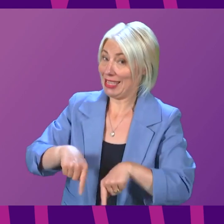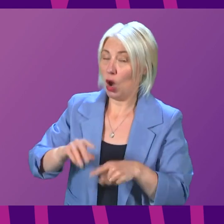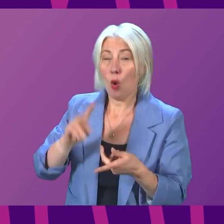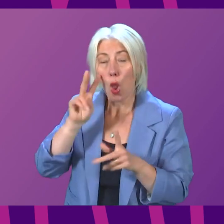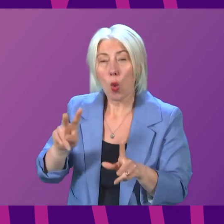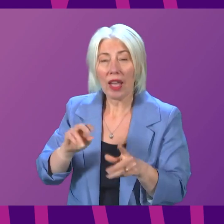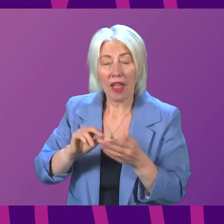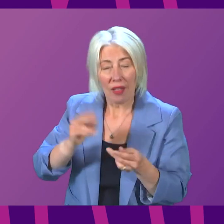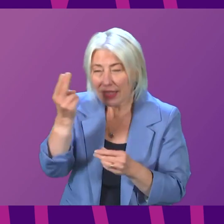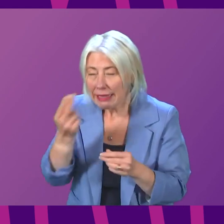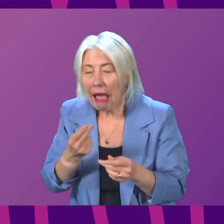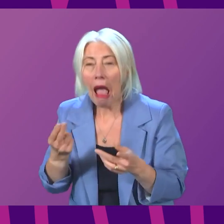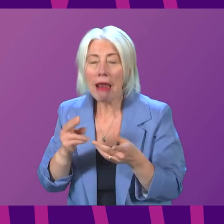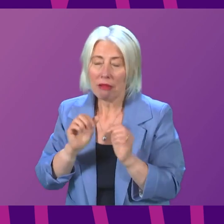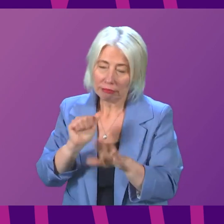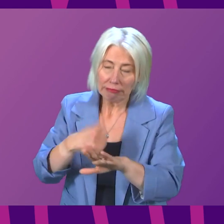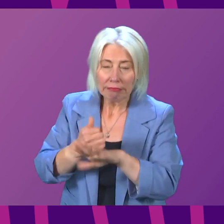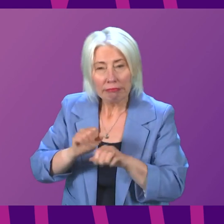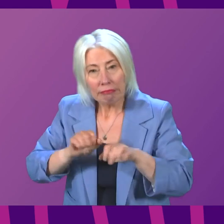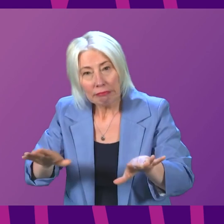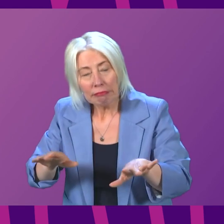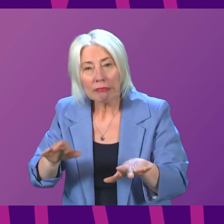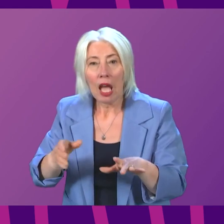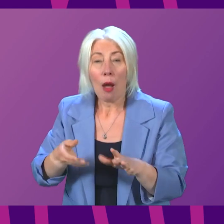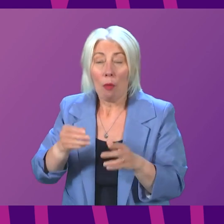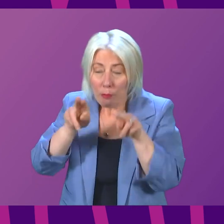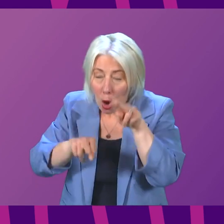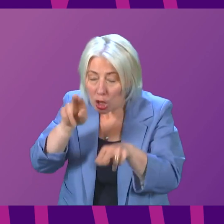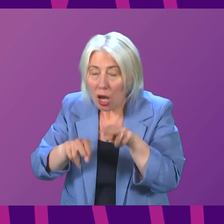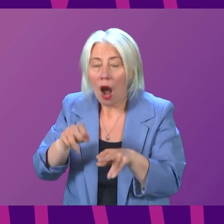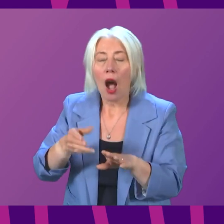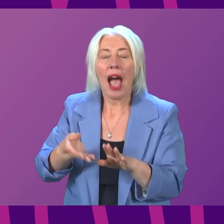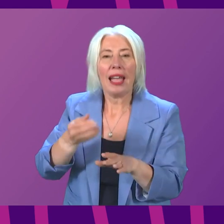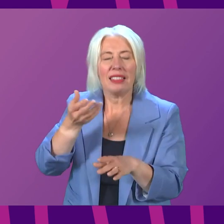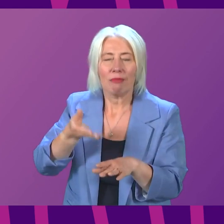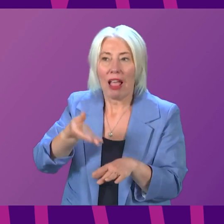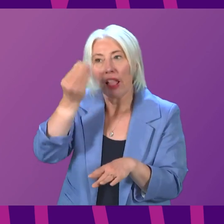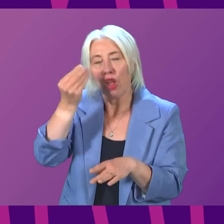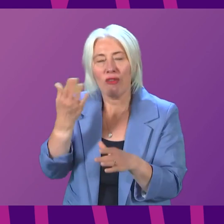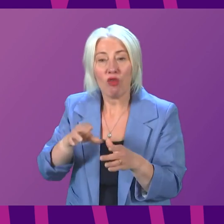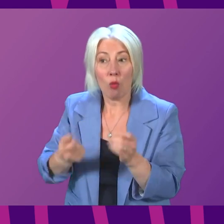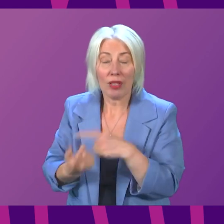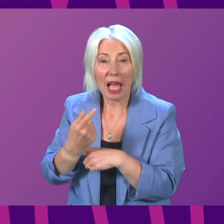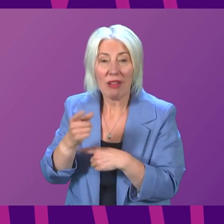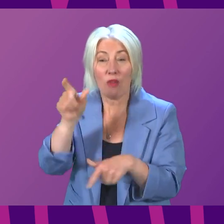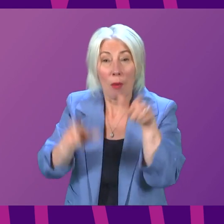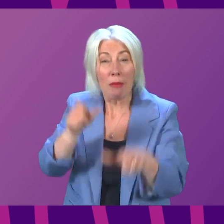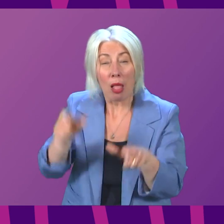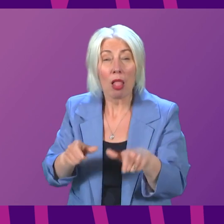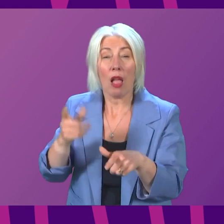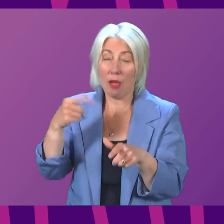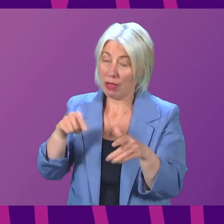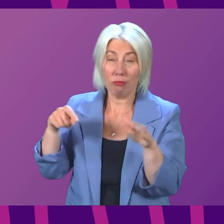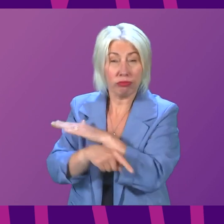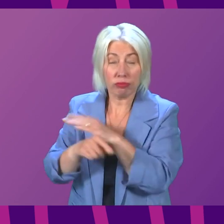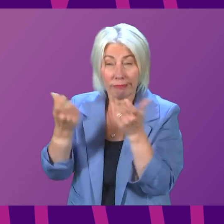and implementation of a Scottish monitoring and lessons learned system for all deaths in Scotland of people in asylum accommodation or immigration detention